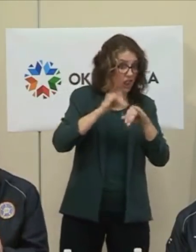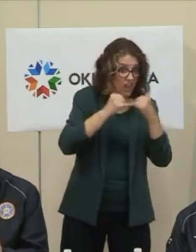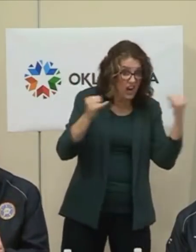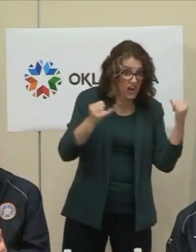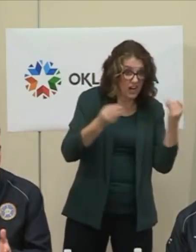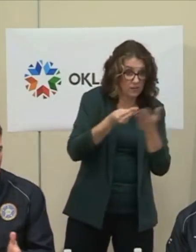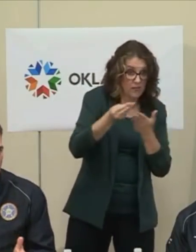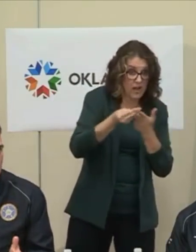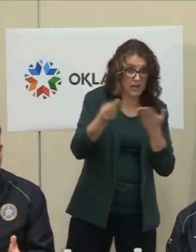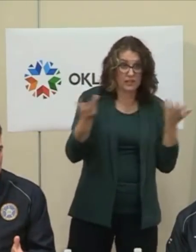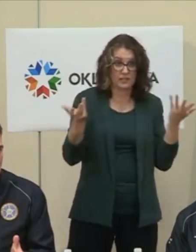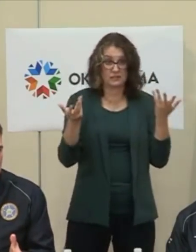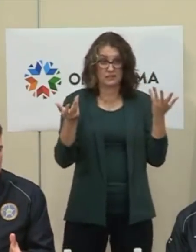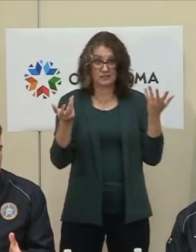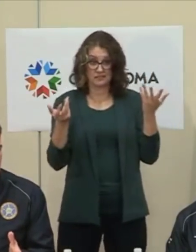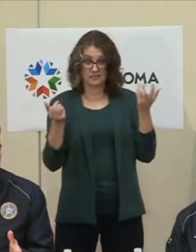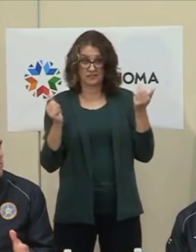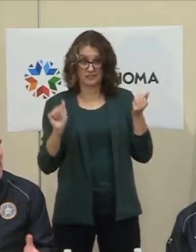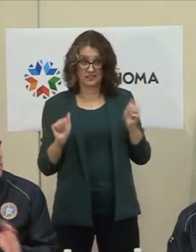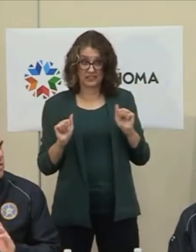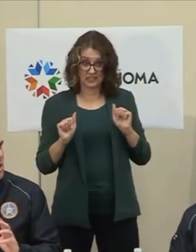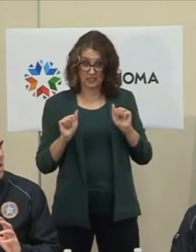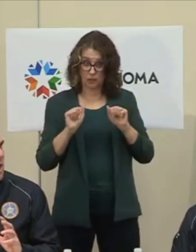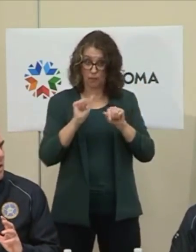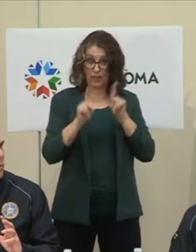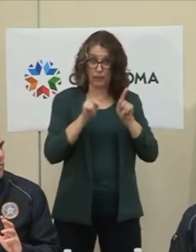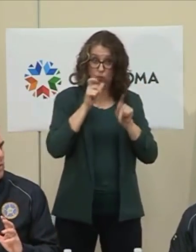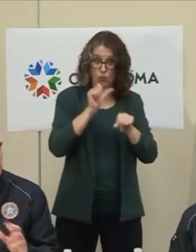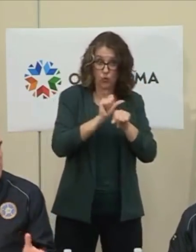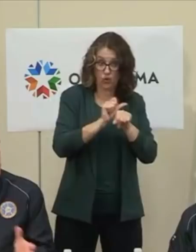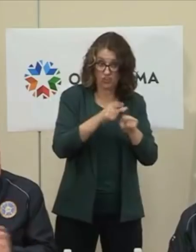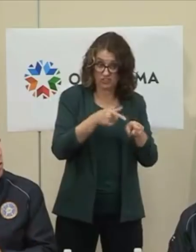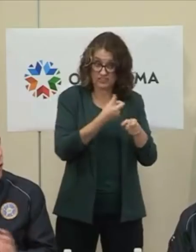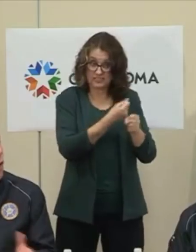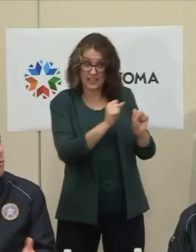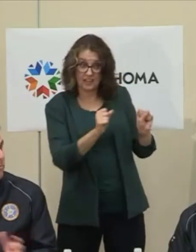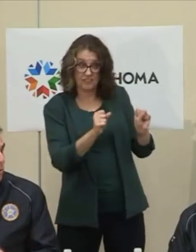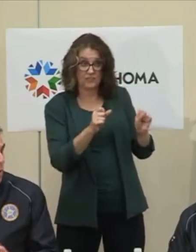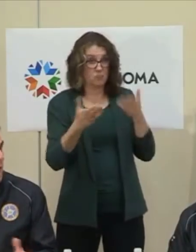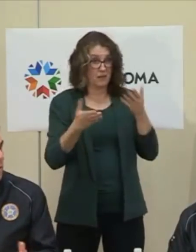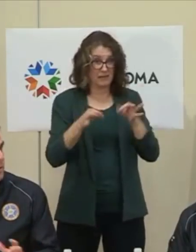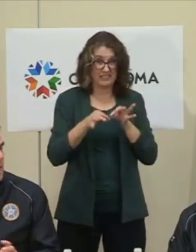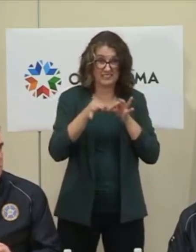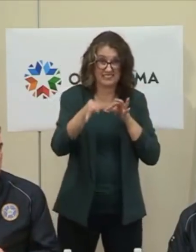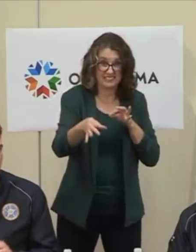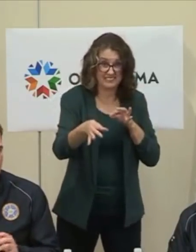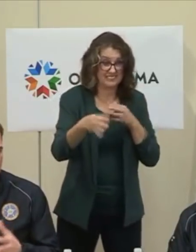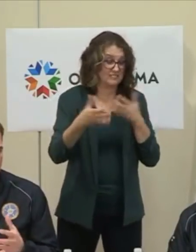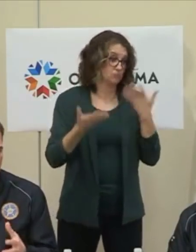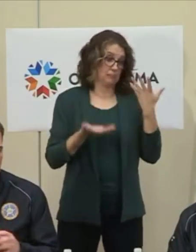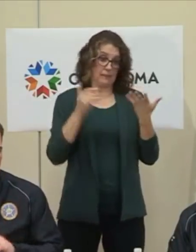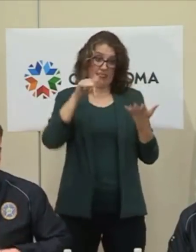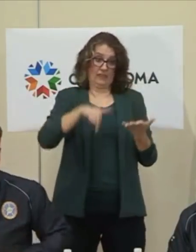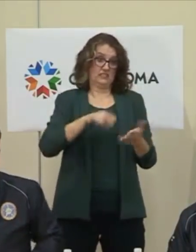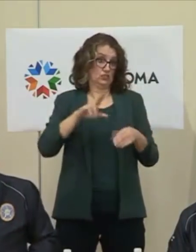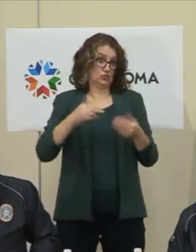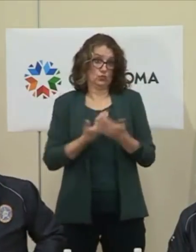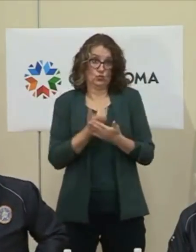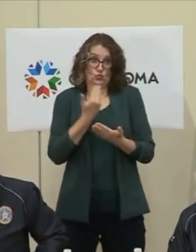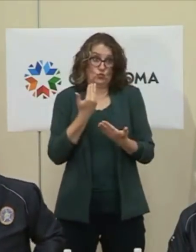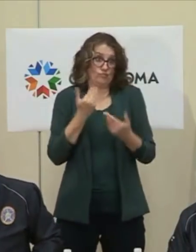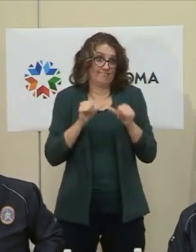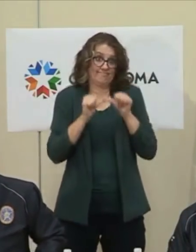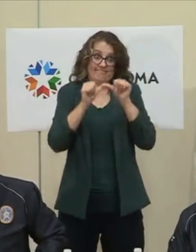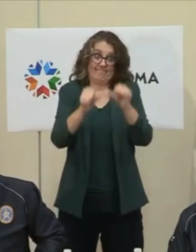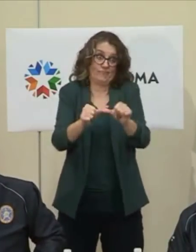Because if this is going to be a drawn-out process, this may be the new normal for a while. And so that's my